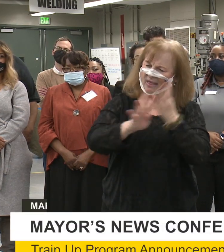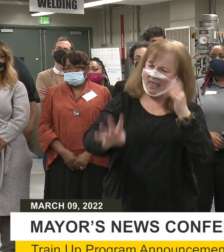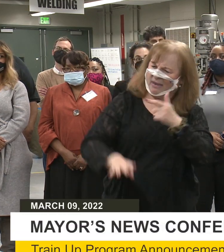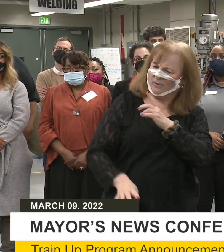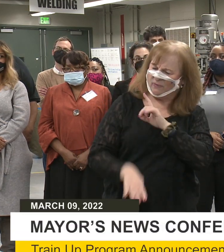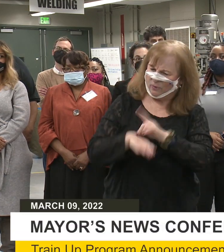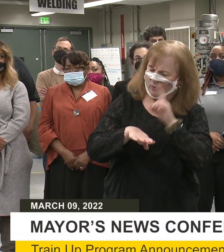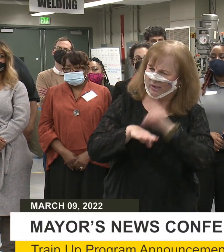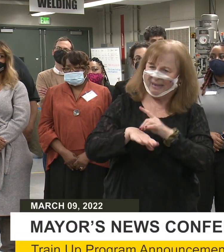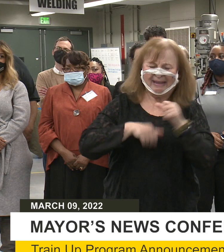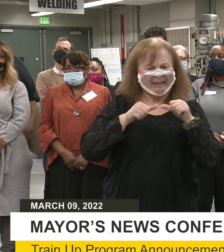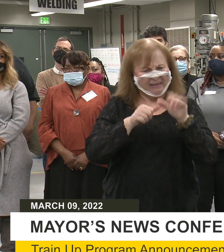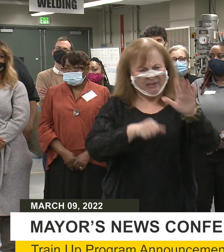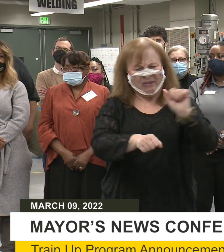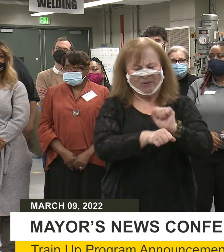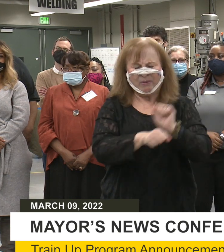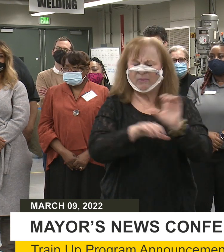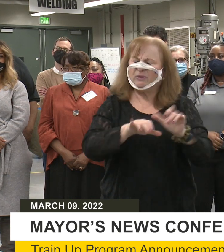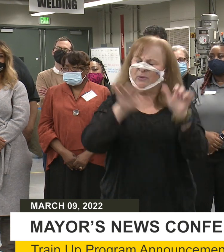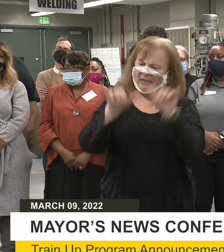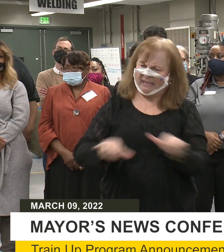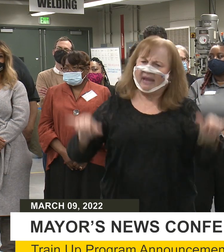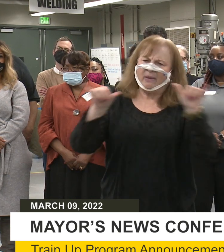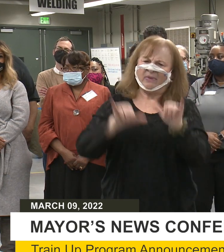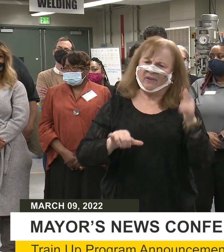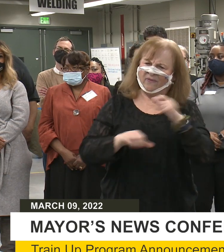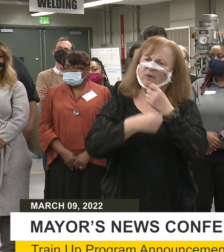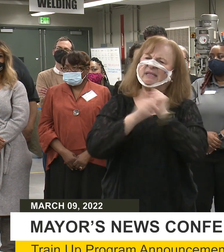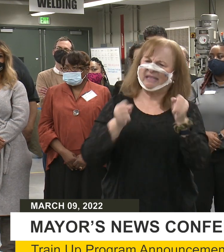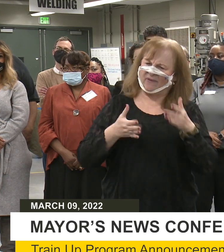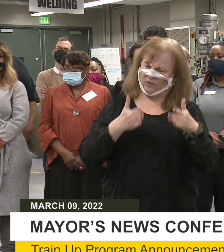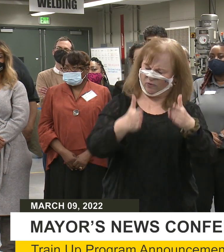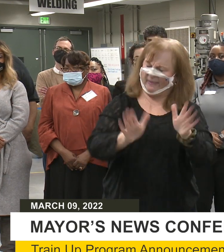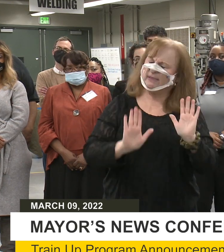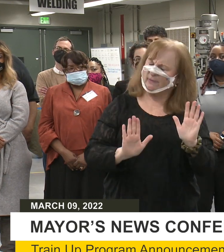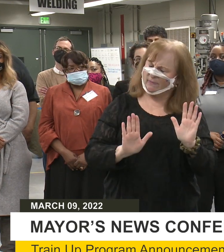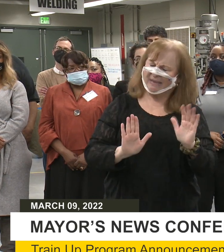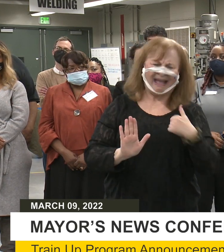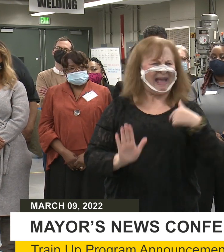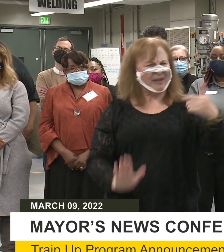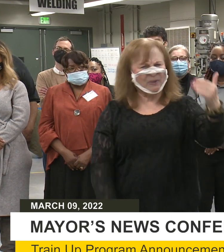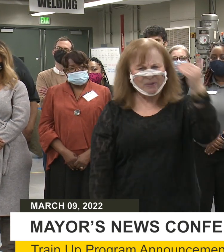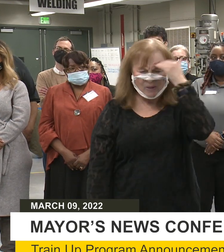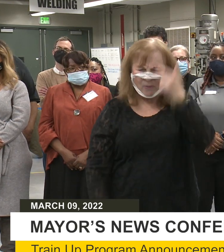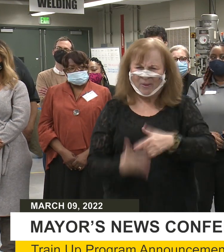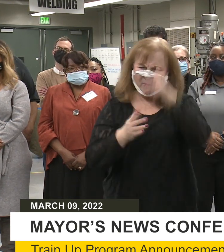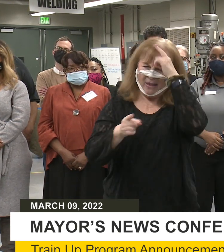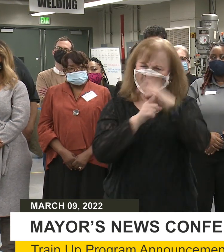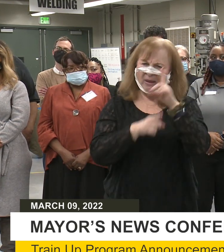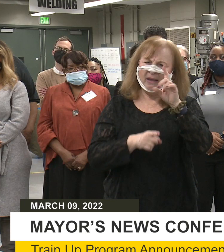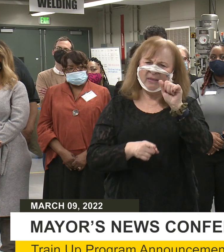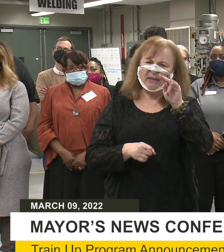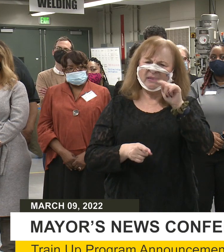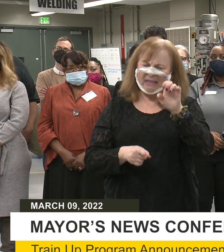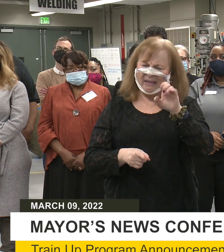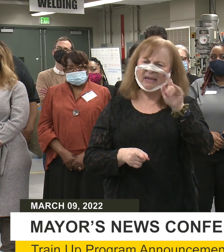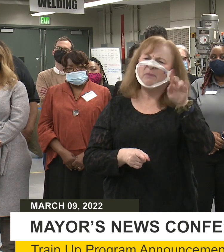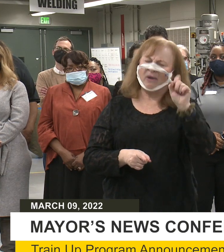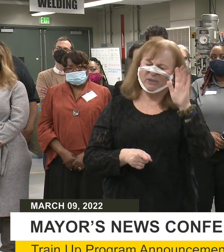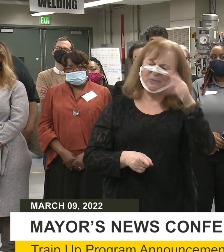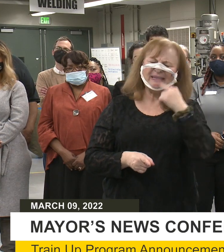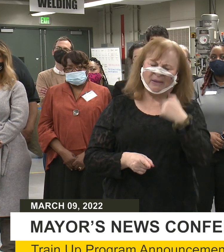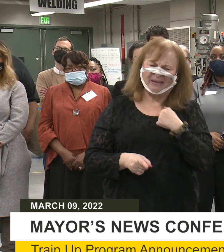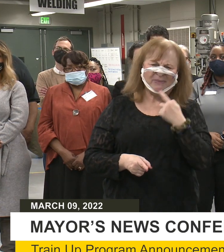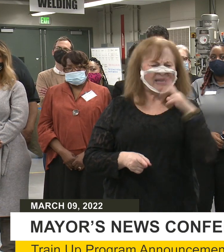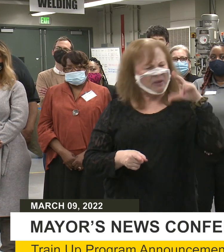by continuing their work, we're going to do the same thing for the Safe Streets. I know what my brother Dante Barksdale would say to me.